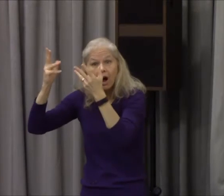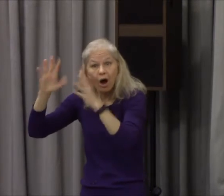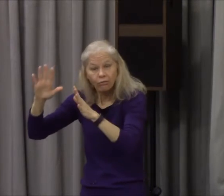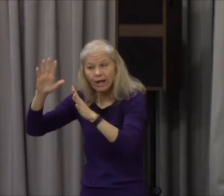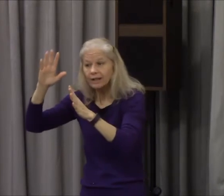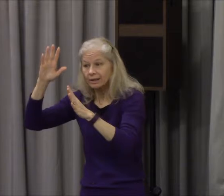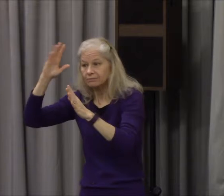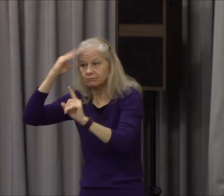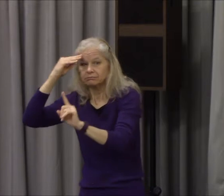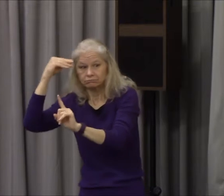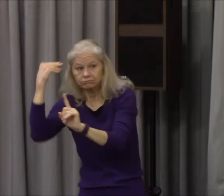they heard him with their